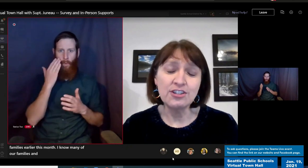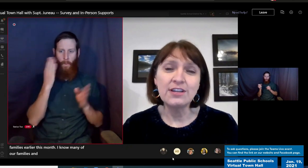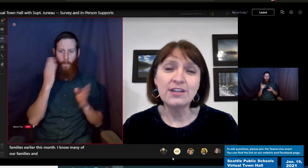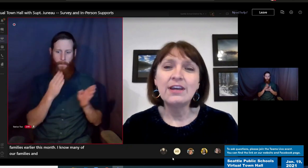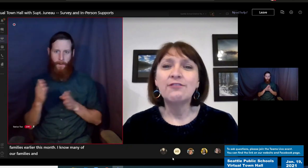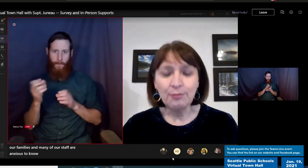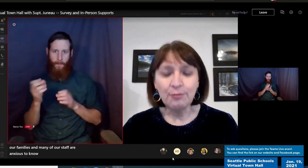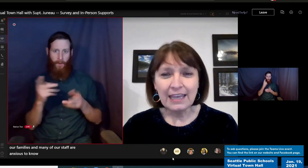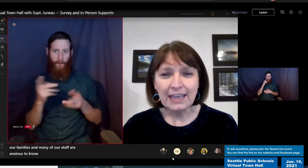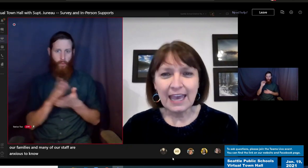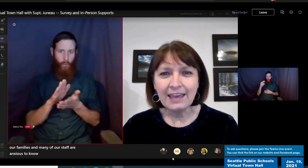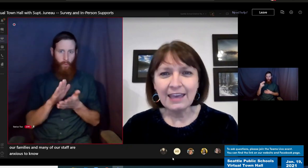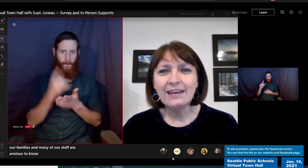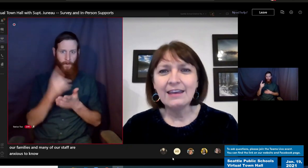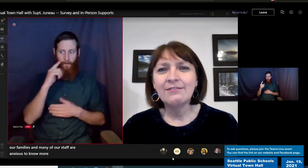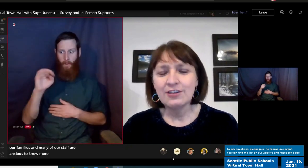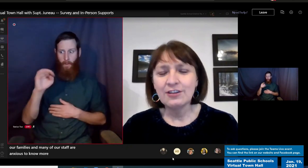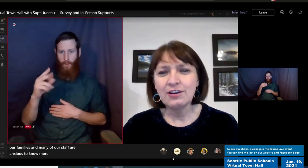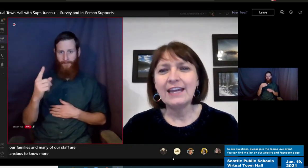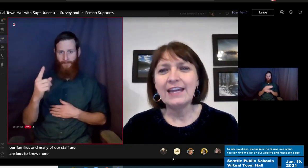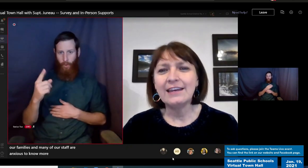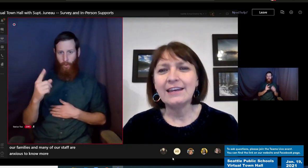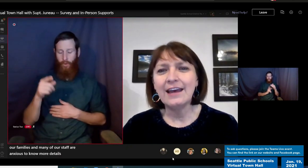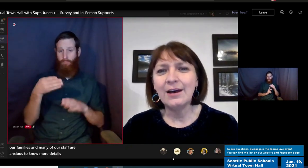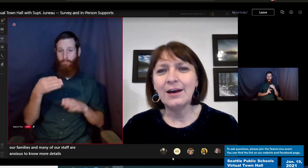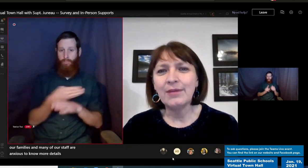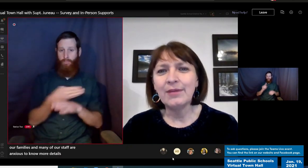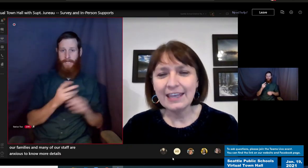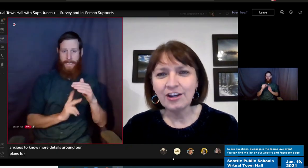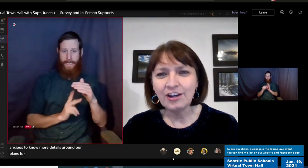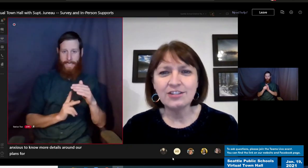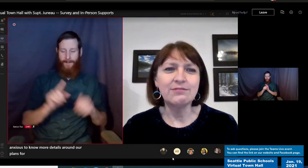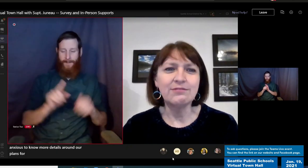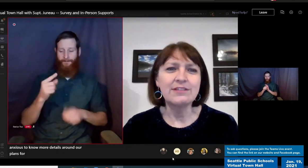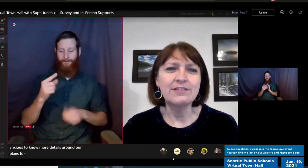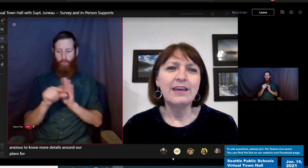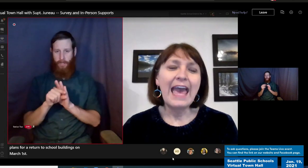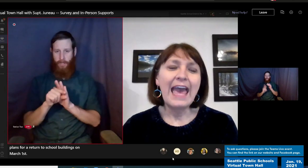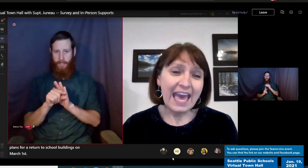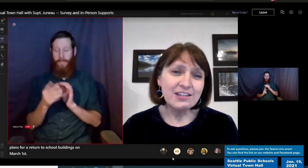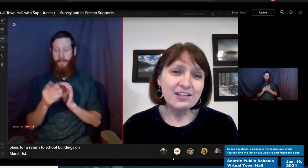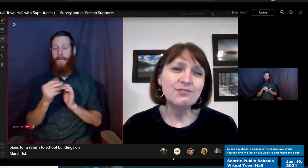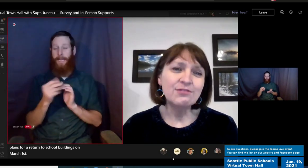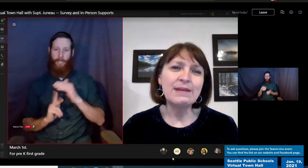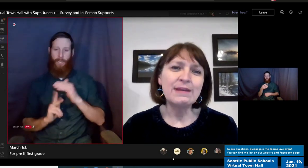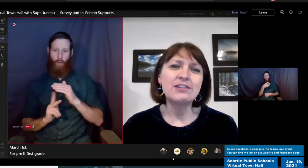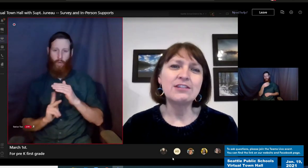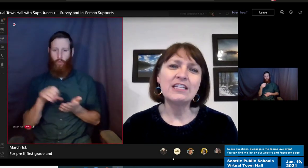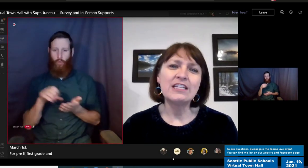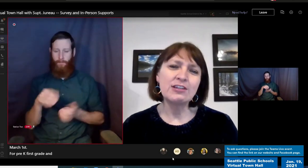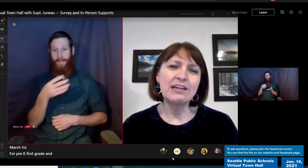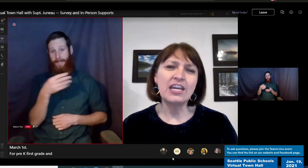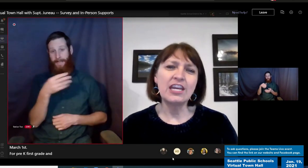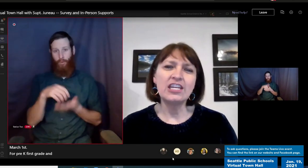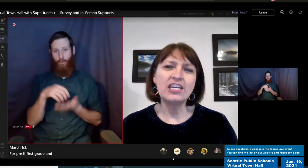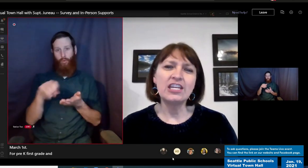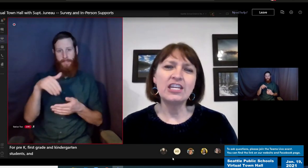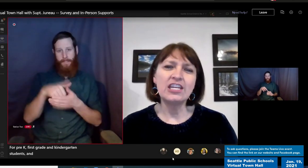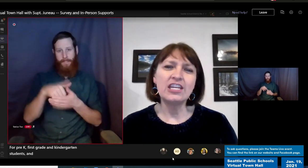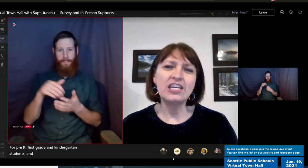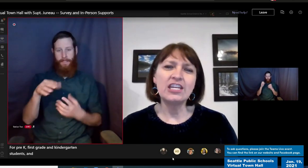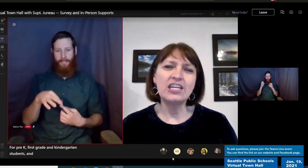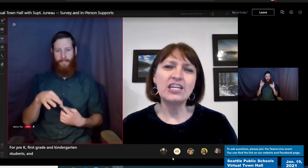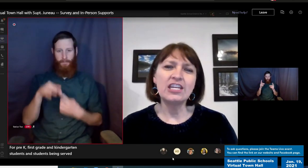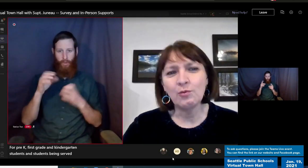for Pre-K, first grade, and kindergarten students, and students being served in special education intensive